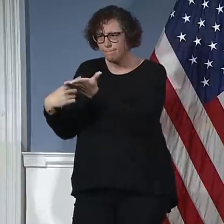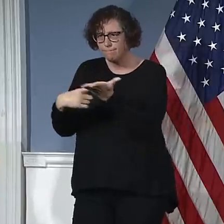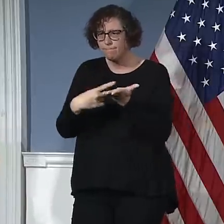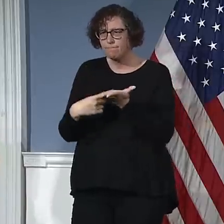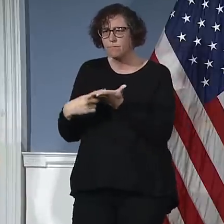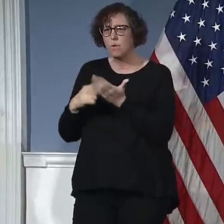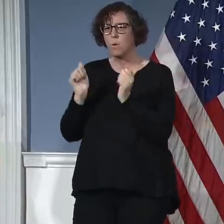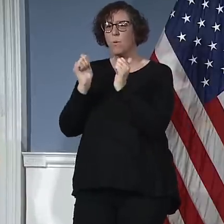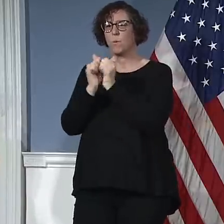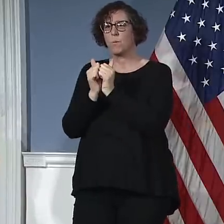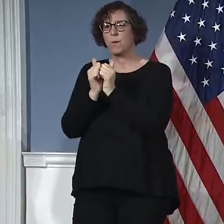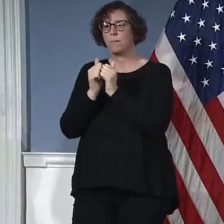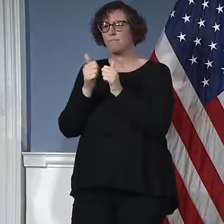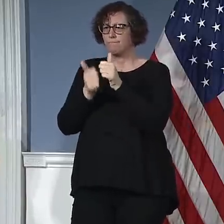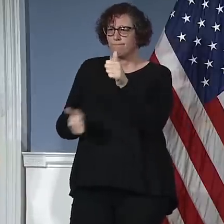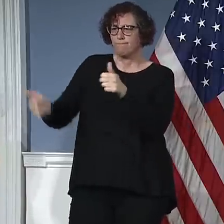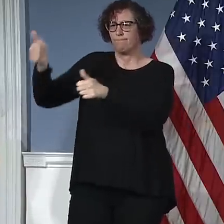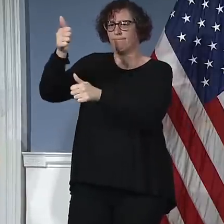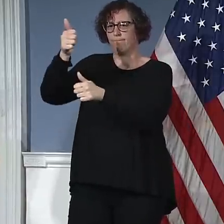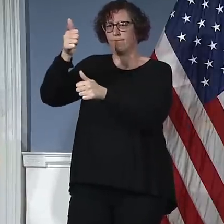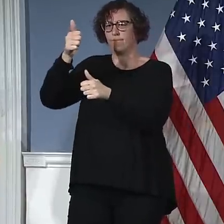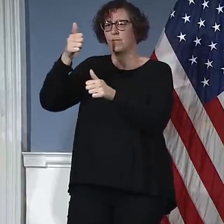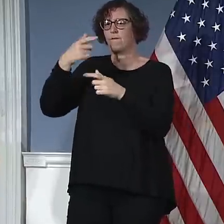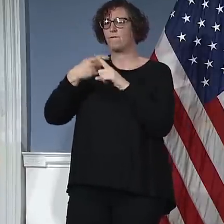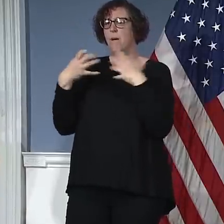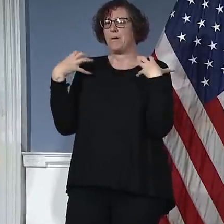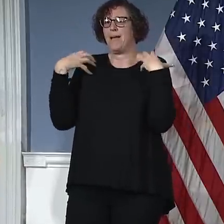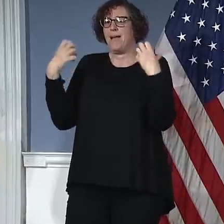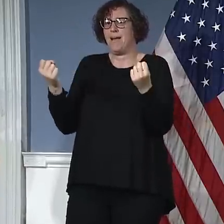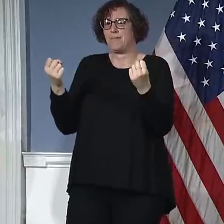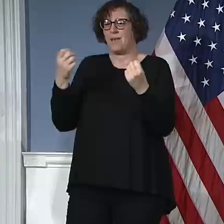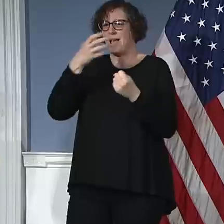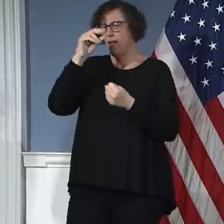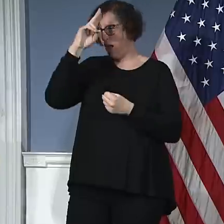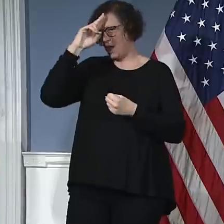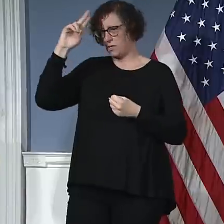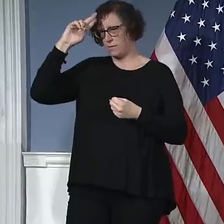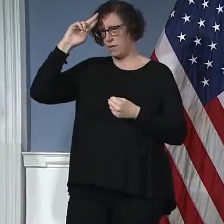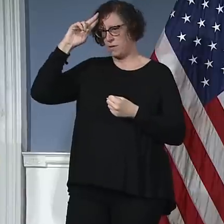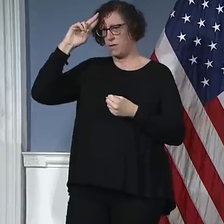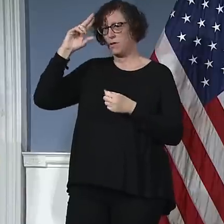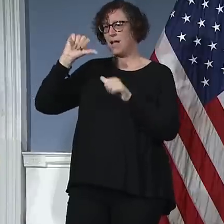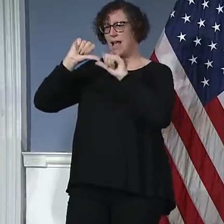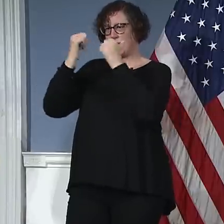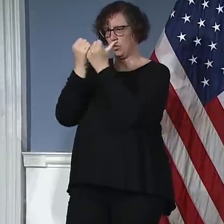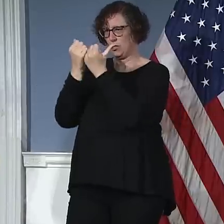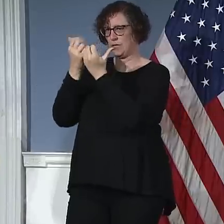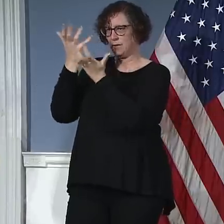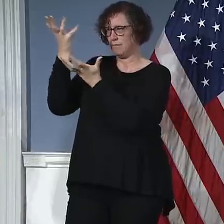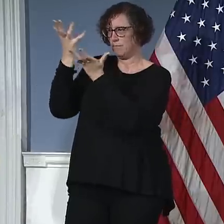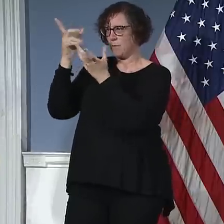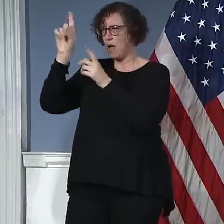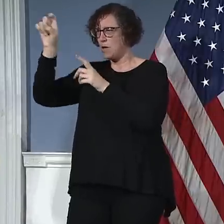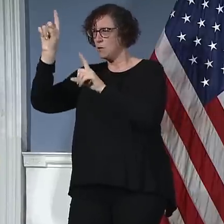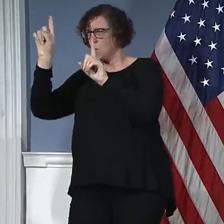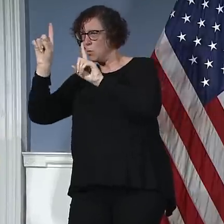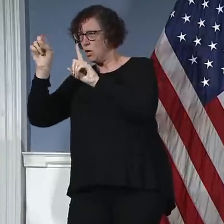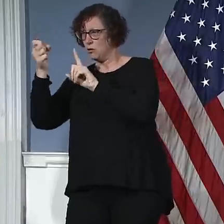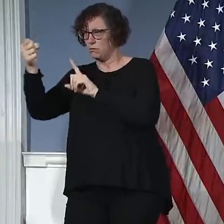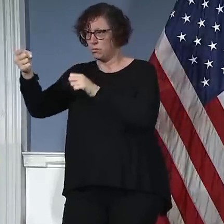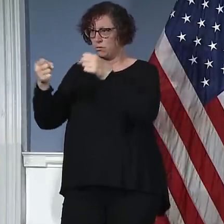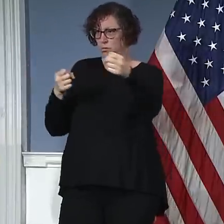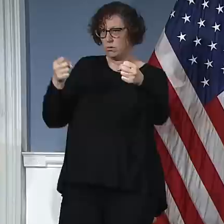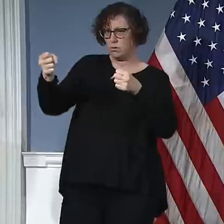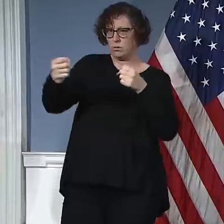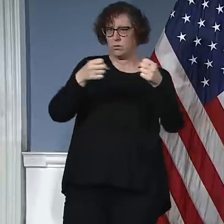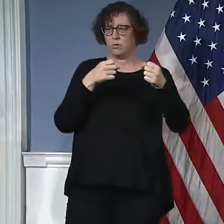needs are. The group, the 400 I mentioned earlier today, 100 went to Health and Hospitals, 300 went